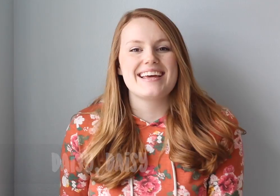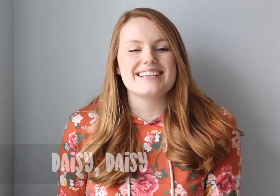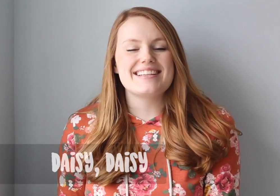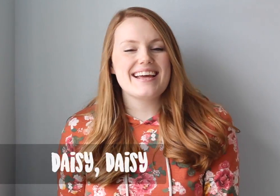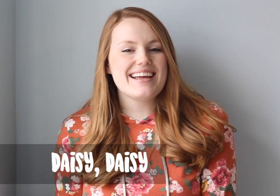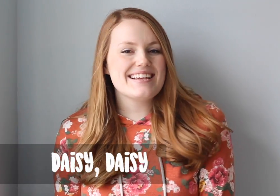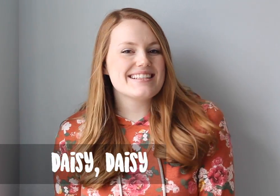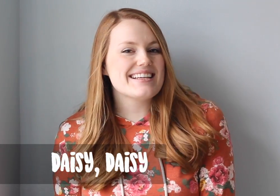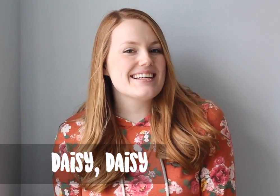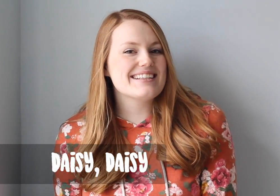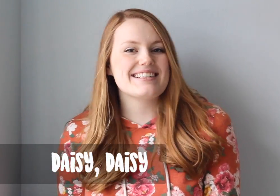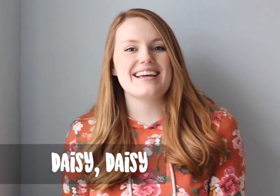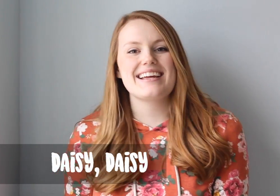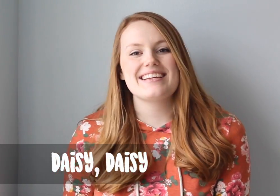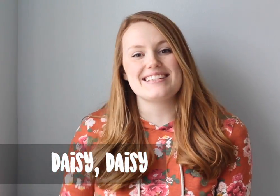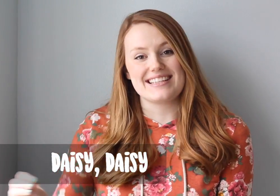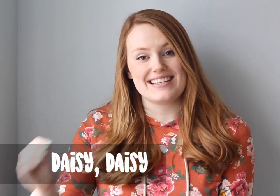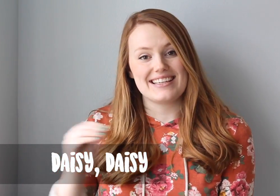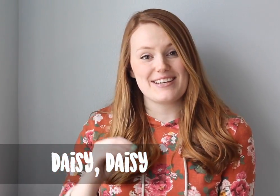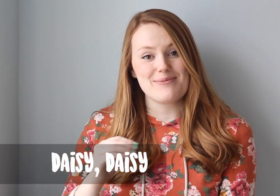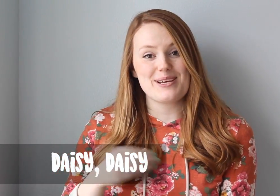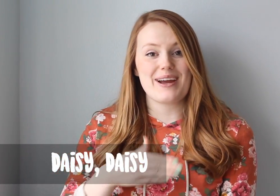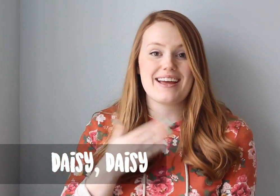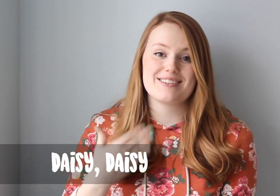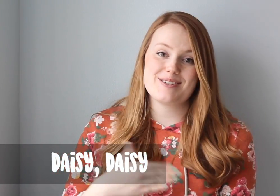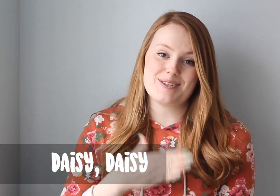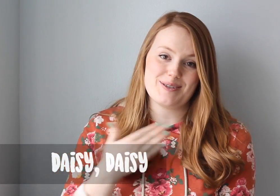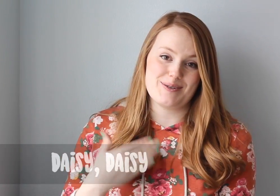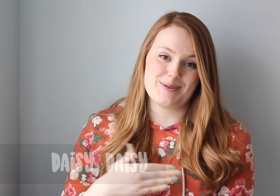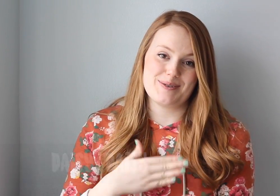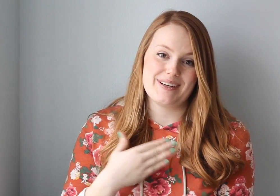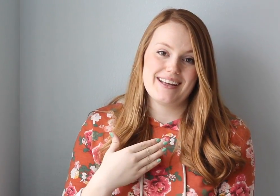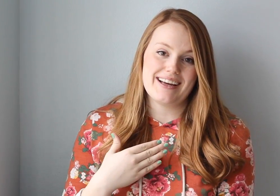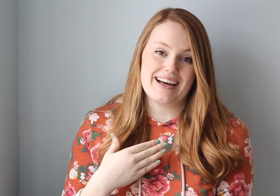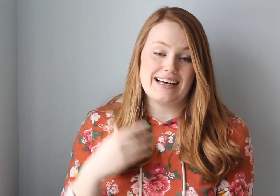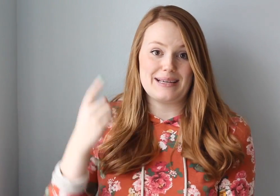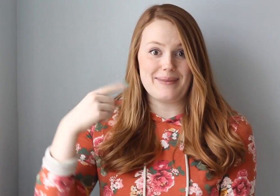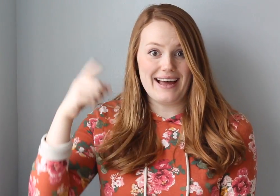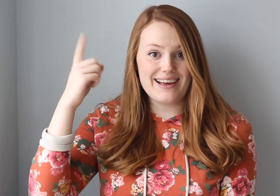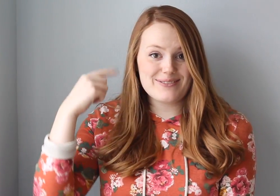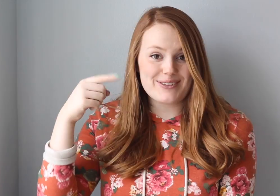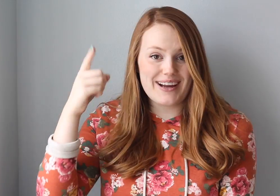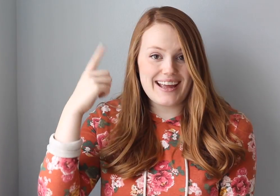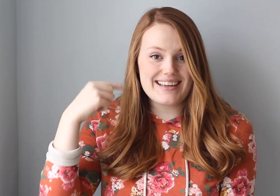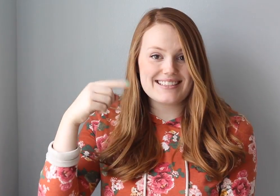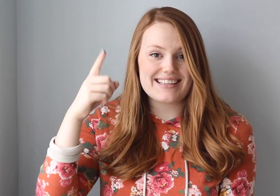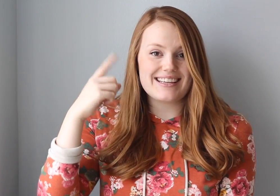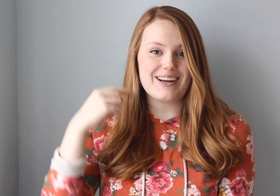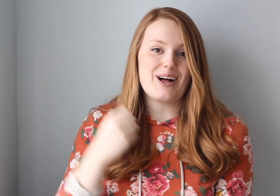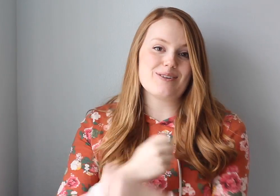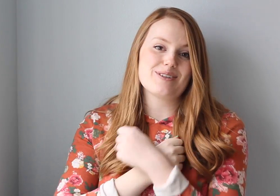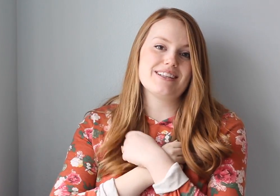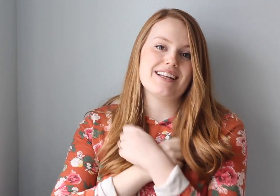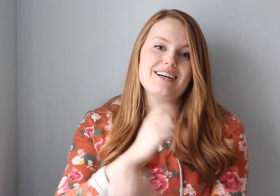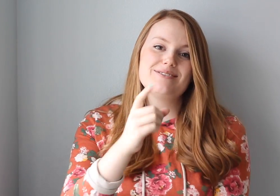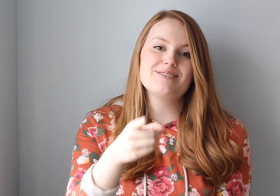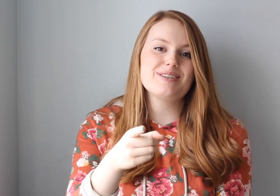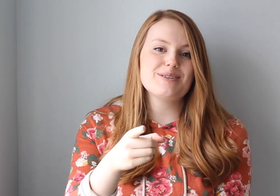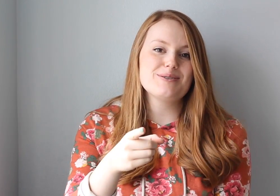Daisy, Daisy, give me your answer, do. I'm half crazy, all for the love of you.